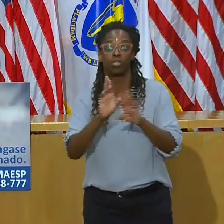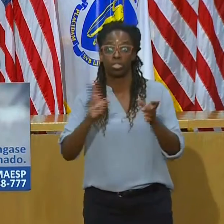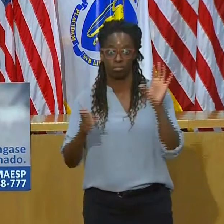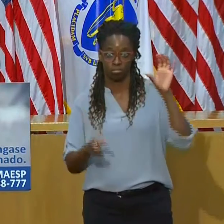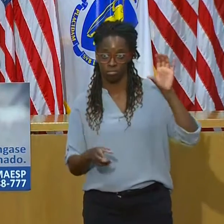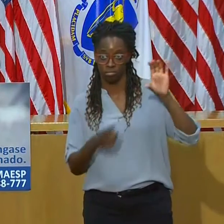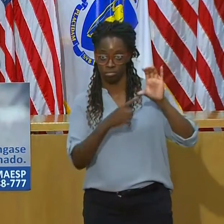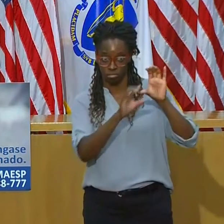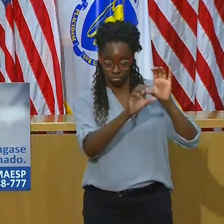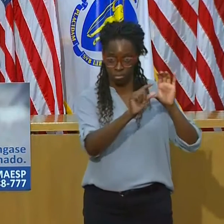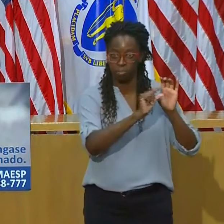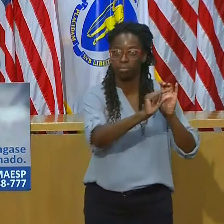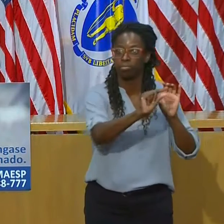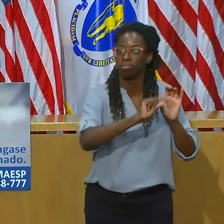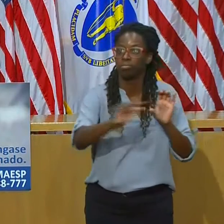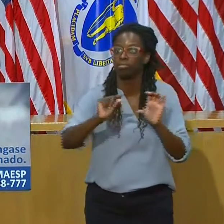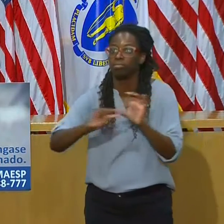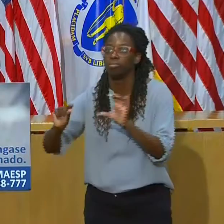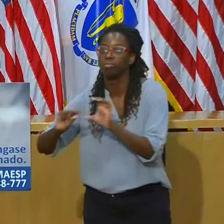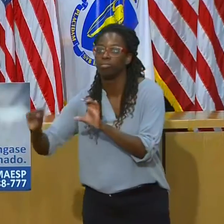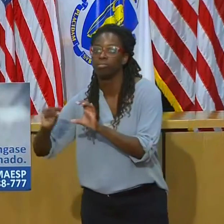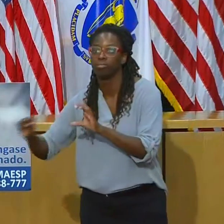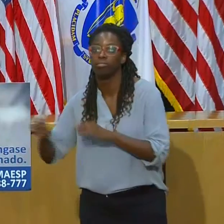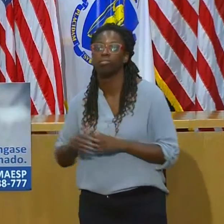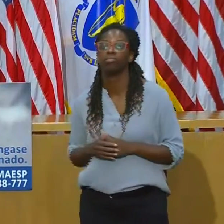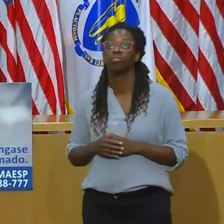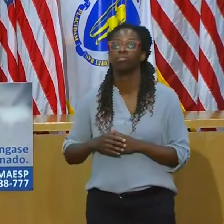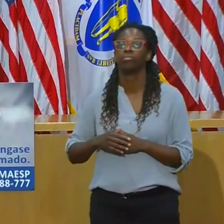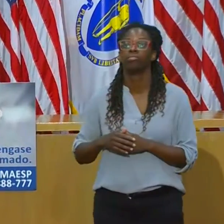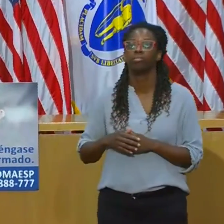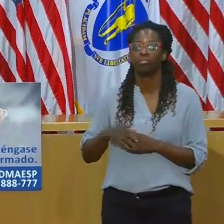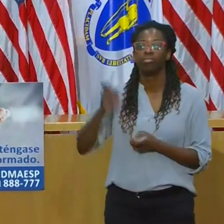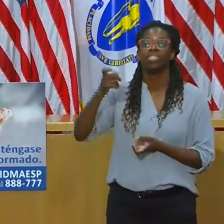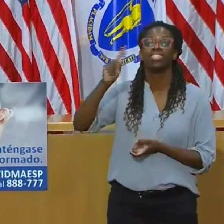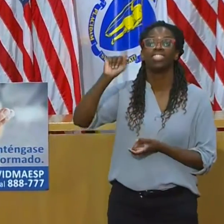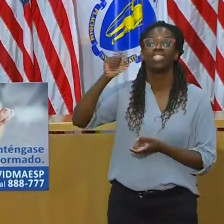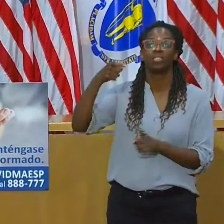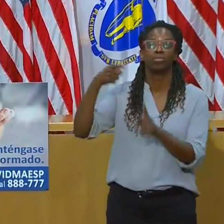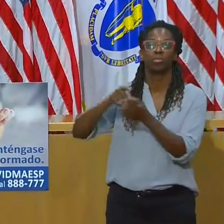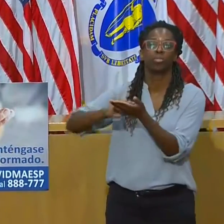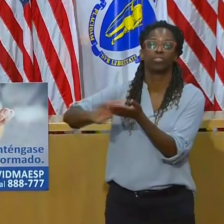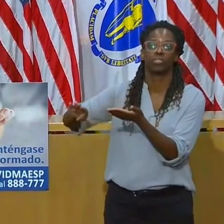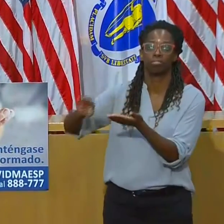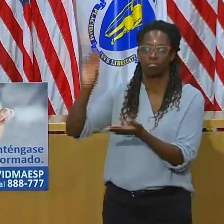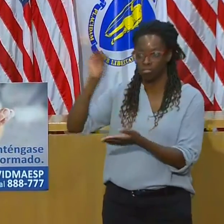tax relief measures. Most recently, launched the MassLocal